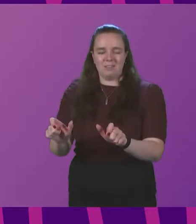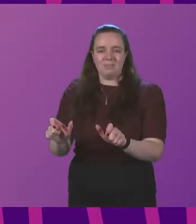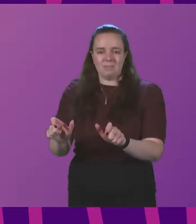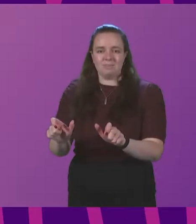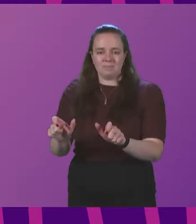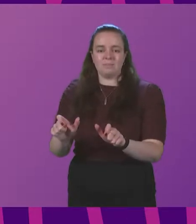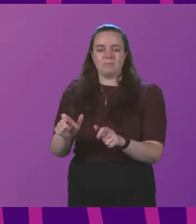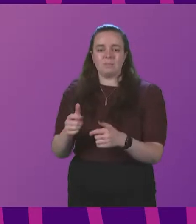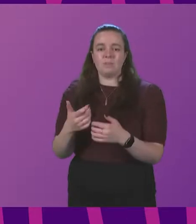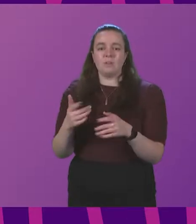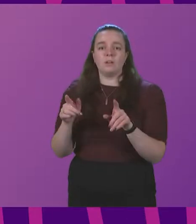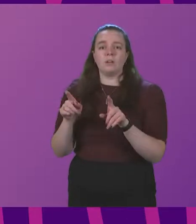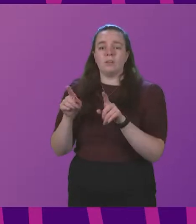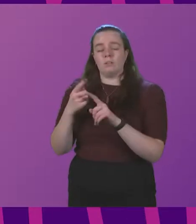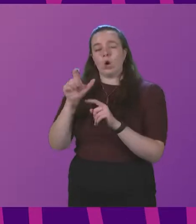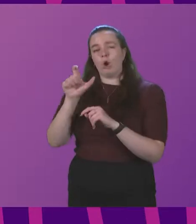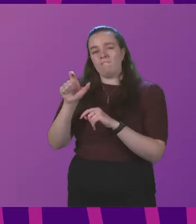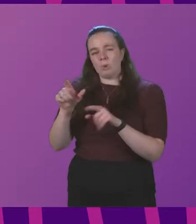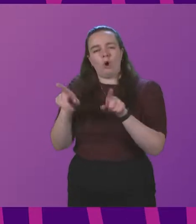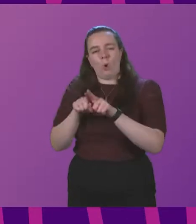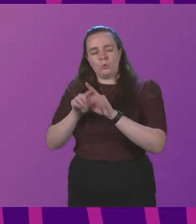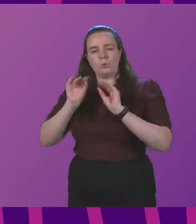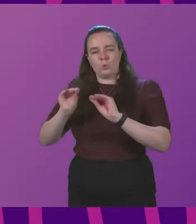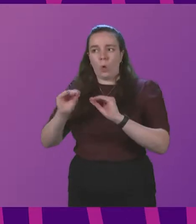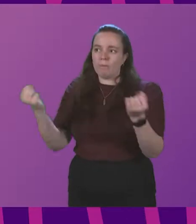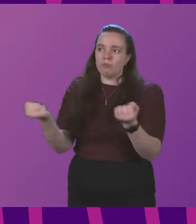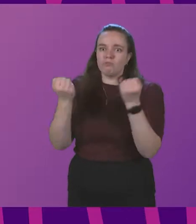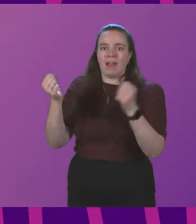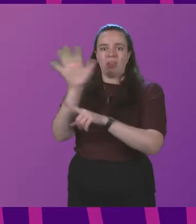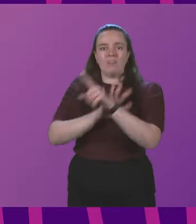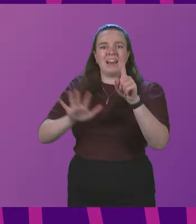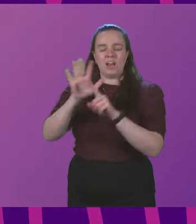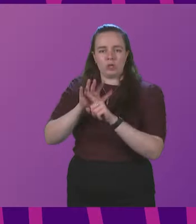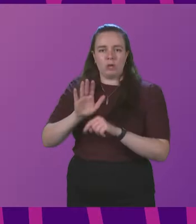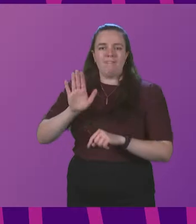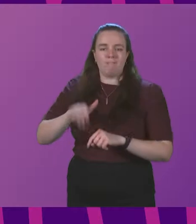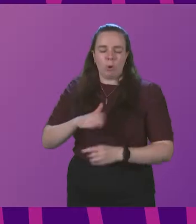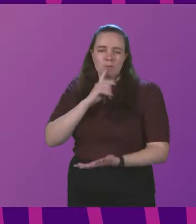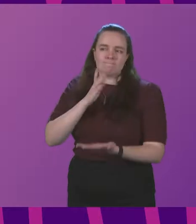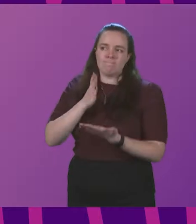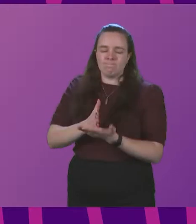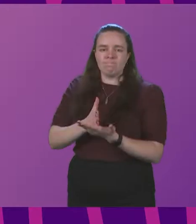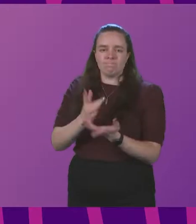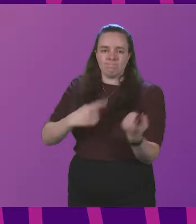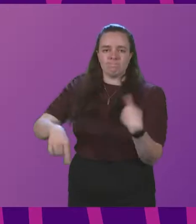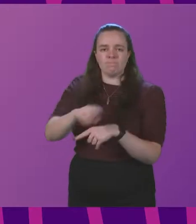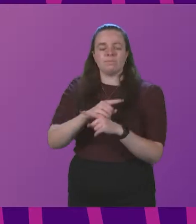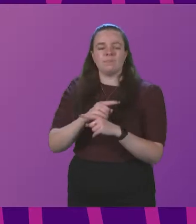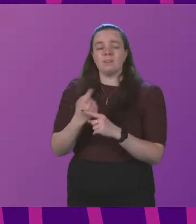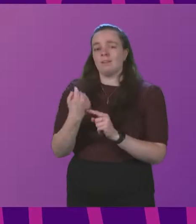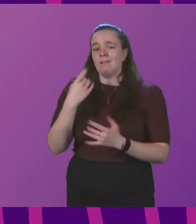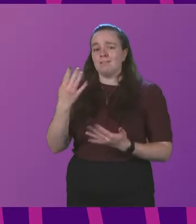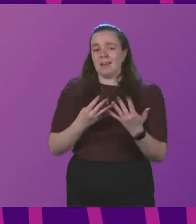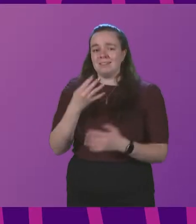also taught that the strength of a nation derives from the integrity of the home. In 1995,